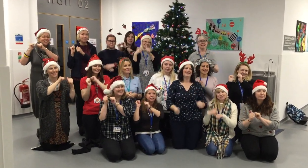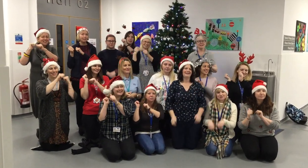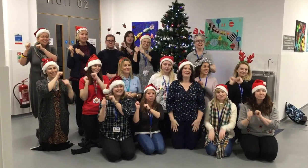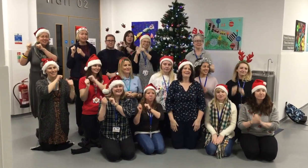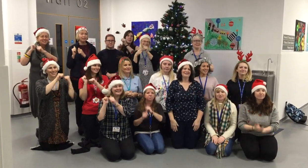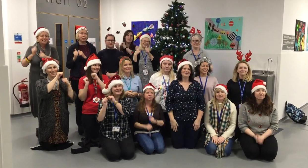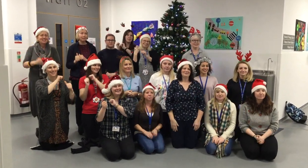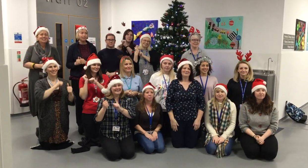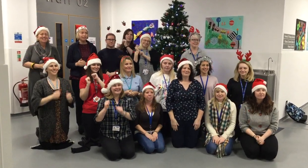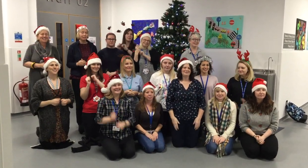Hooray!